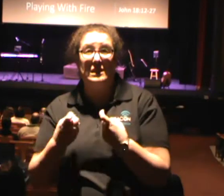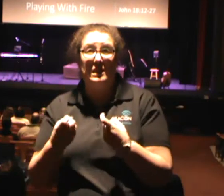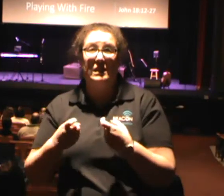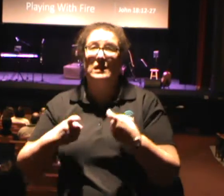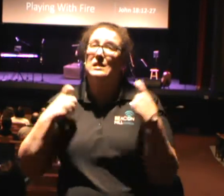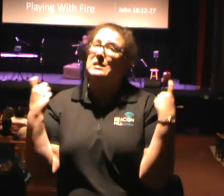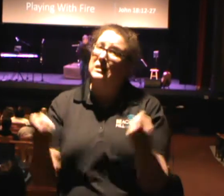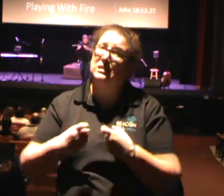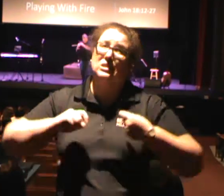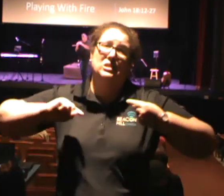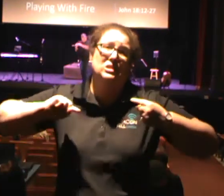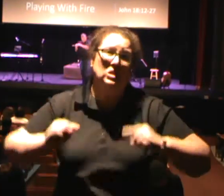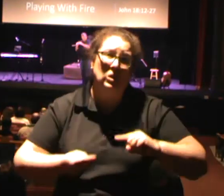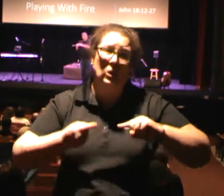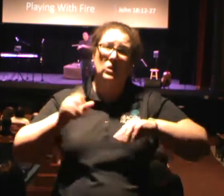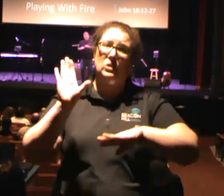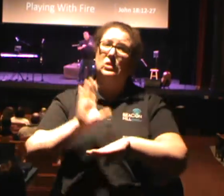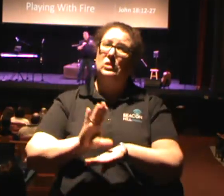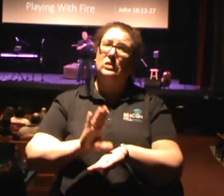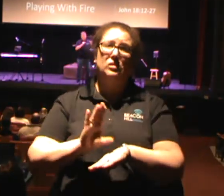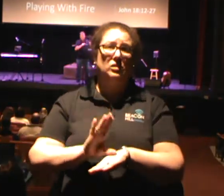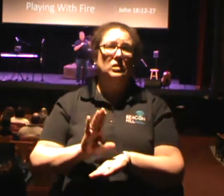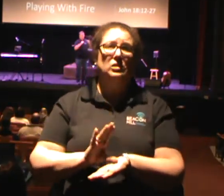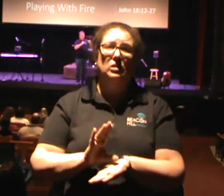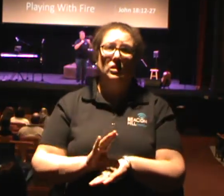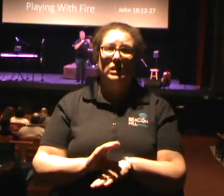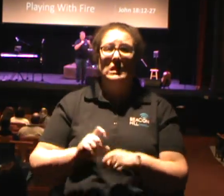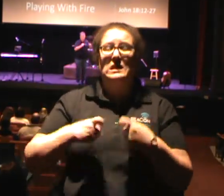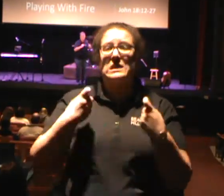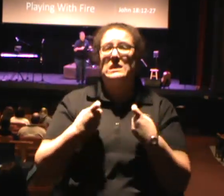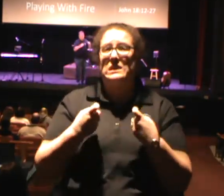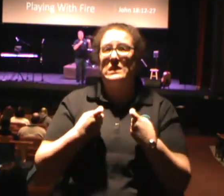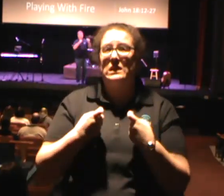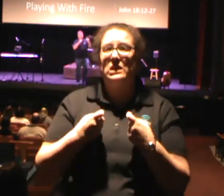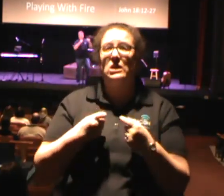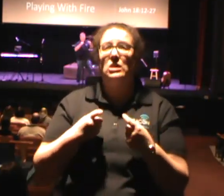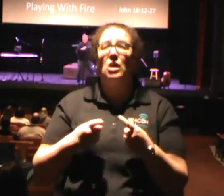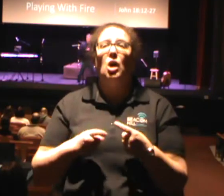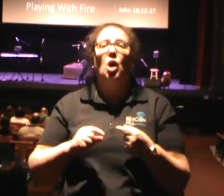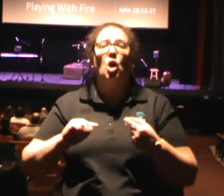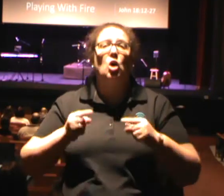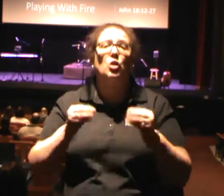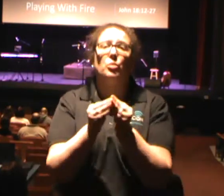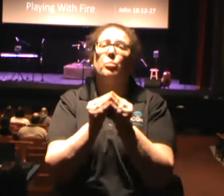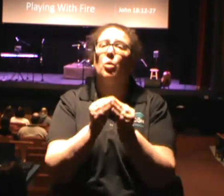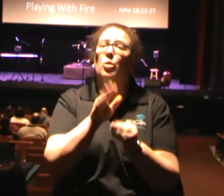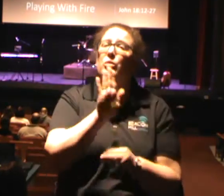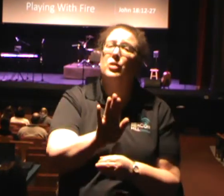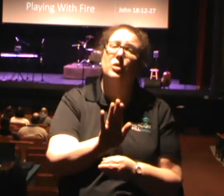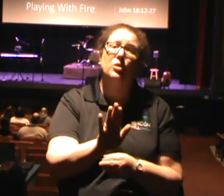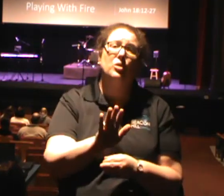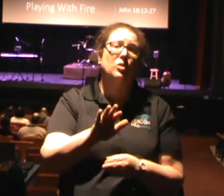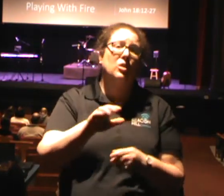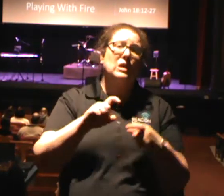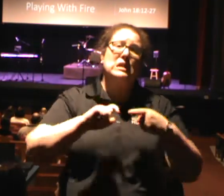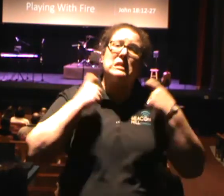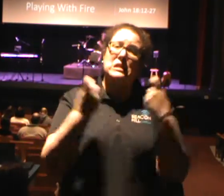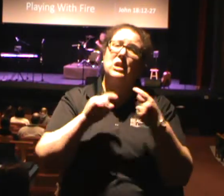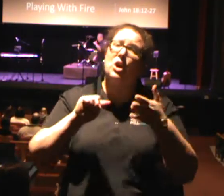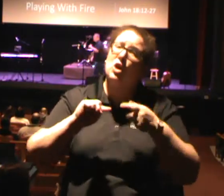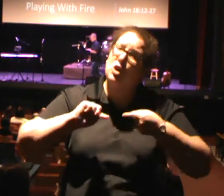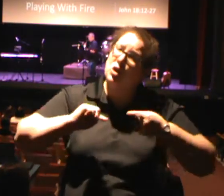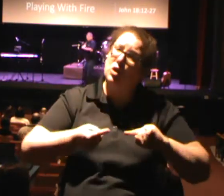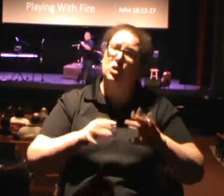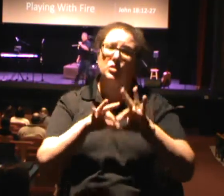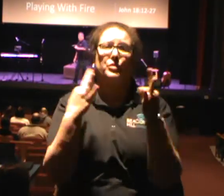church. Not only does sin hurt. Sin hurts more than you. Sin hurts your family. Sin hurts your friends. Sin